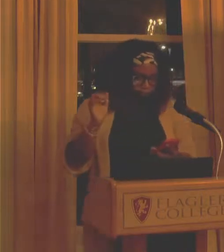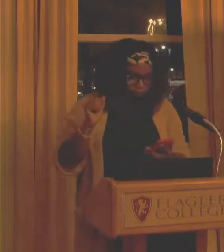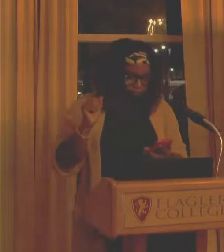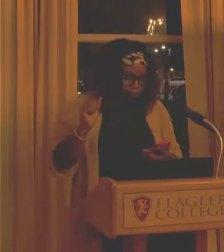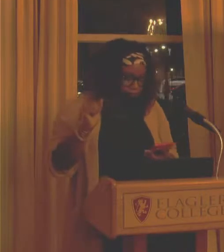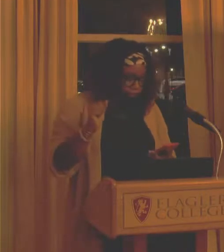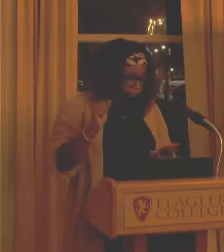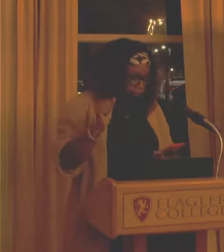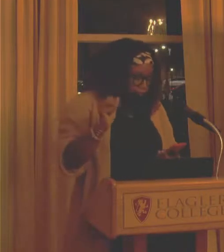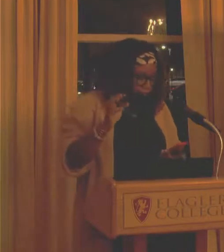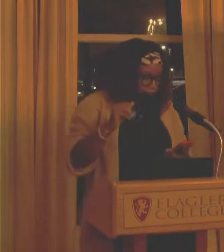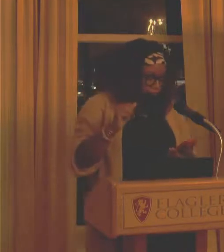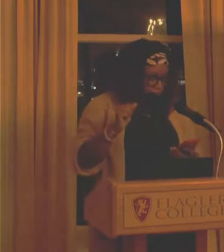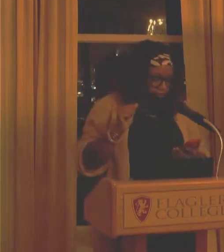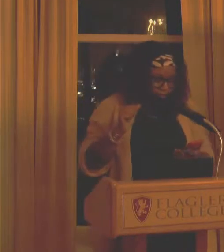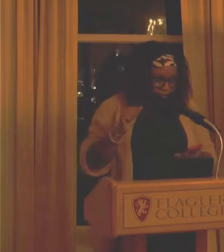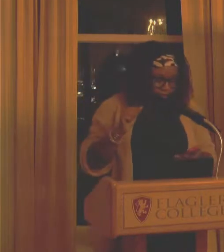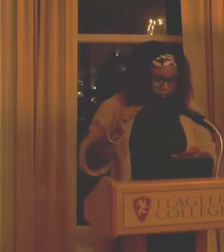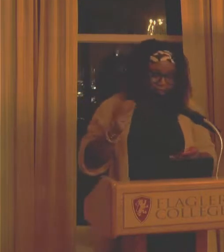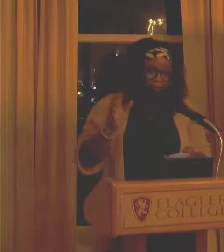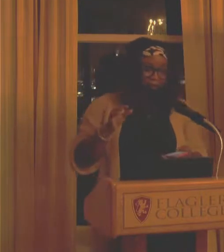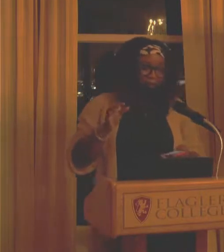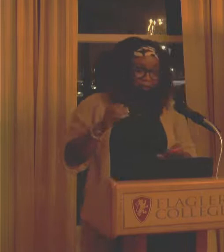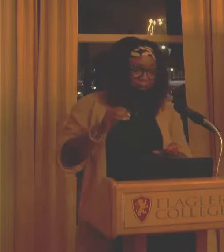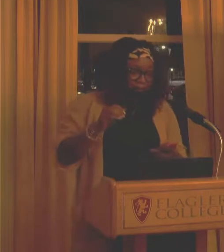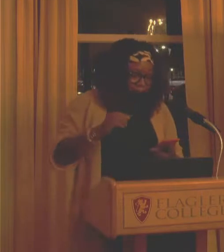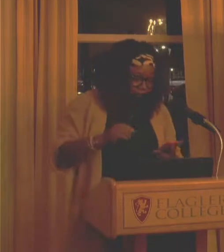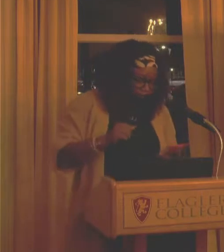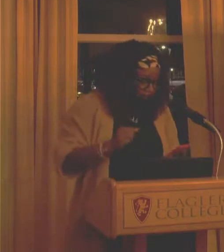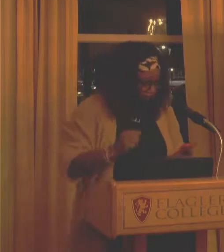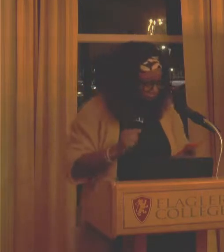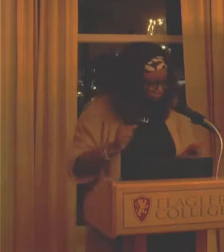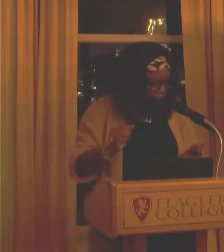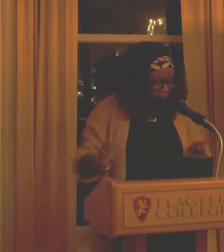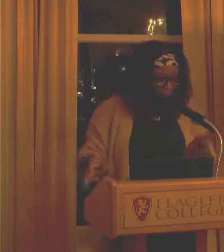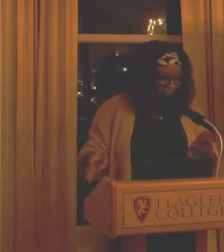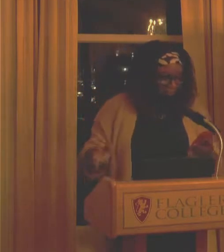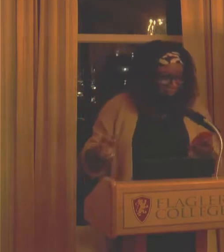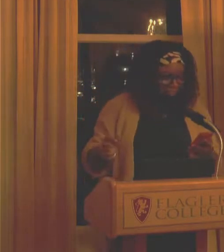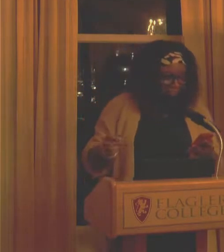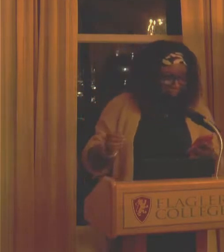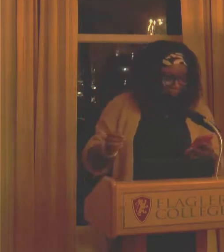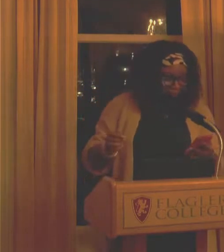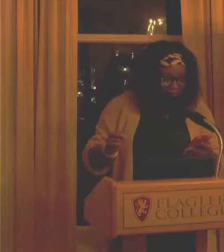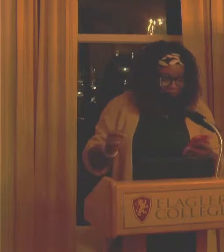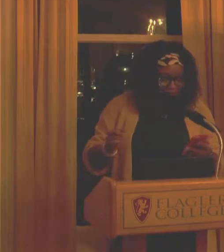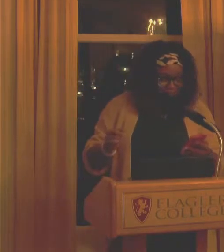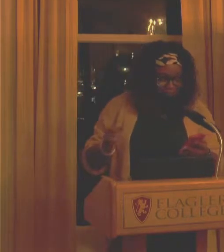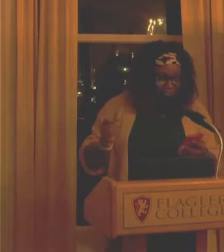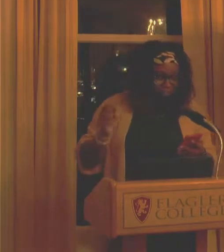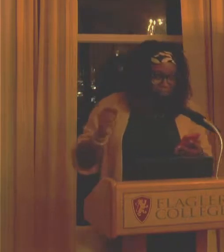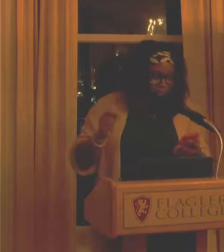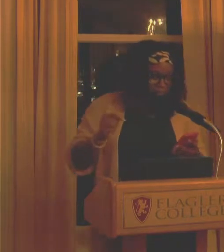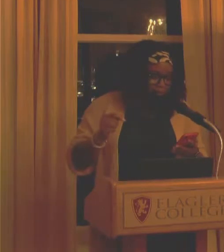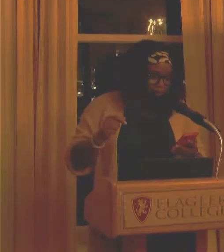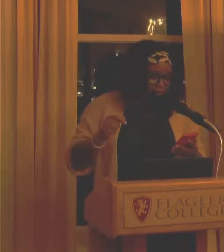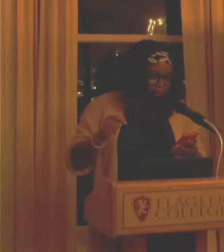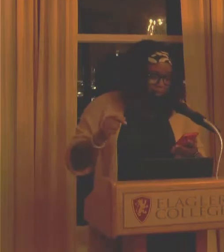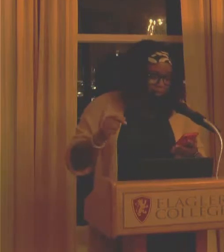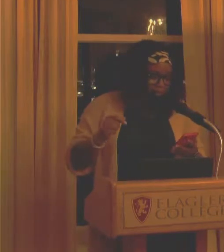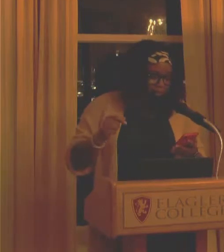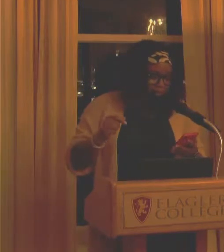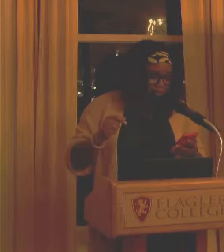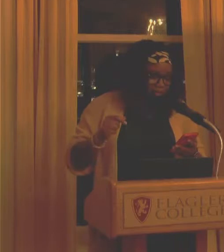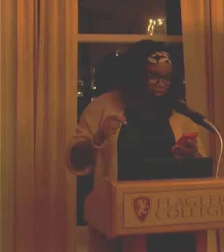This is like the 103,000 verse. I'm not going to rap. I'm going to read it. It's, um, Baby Did You